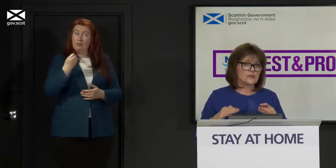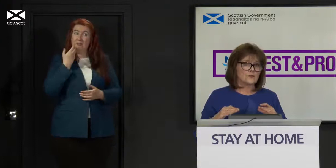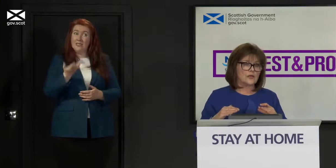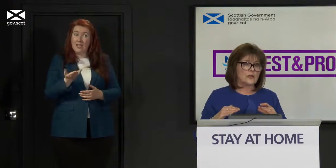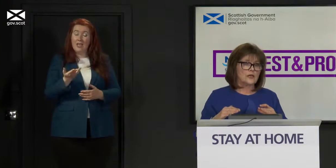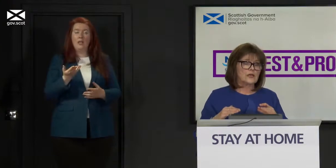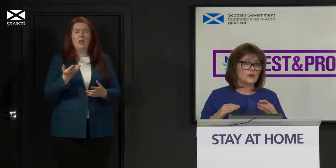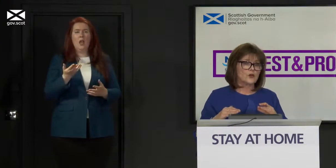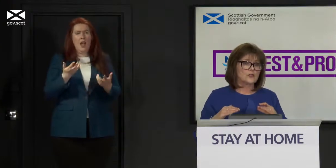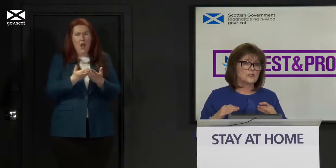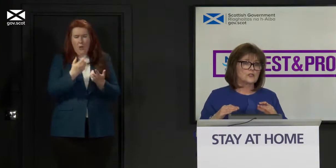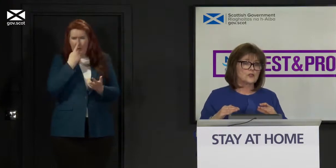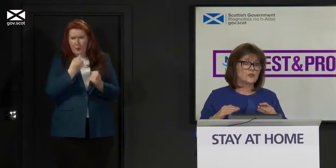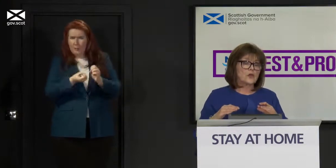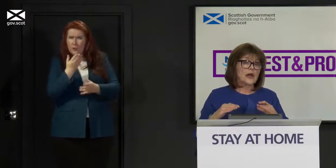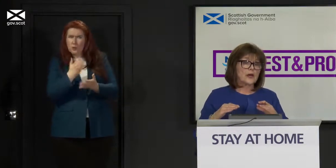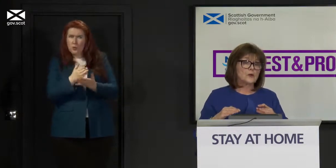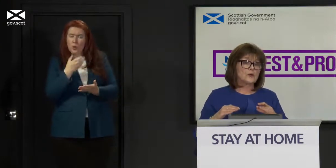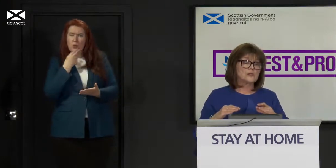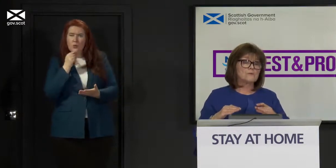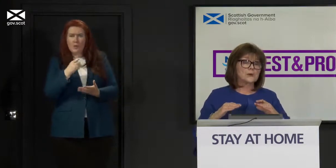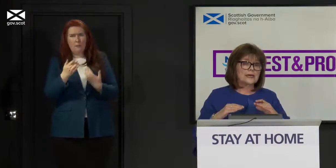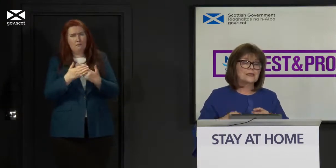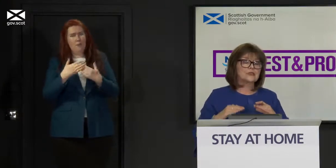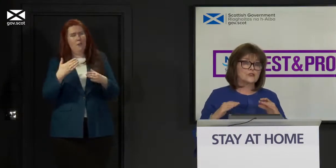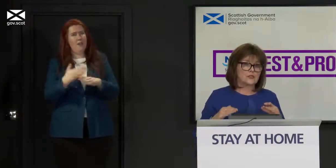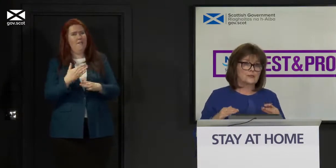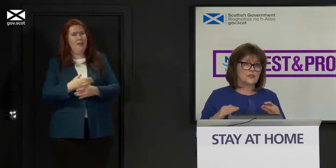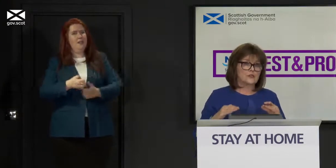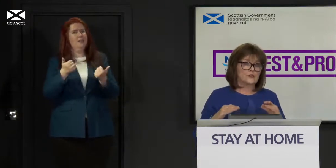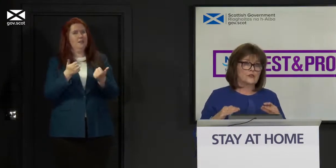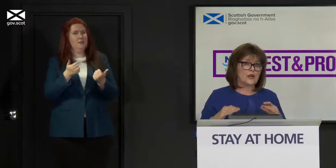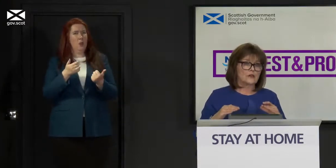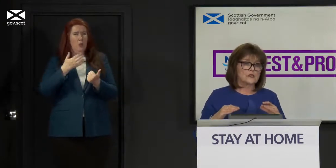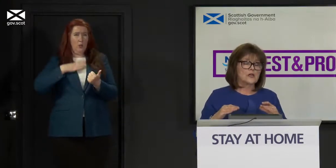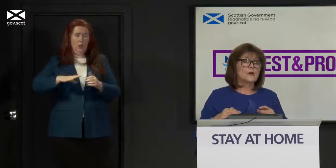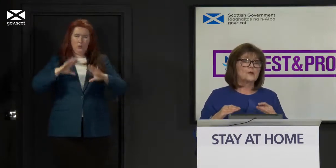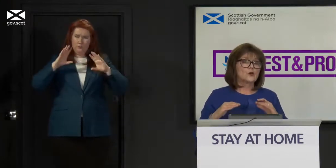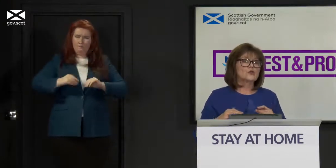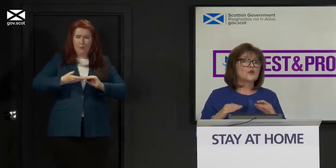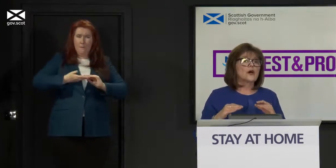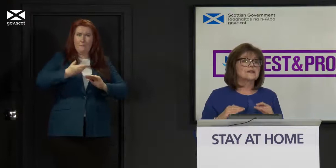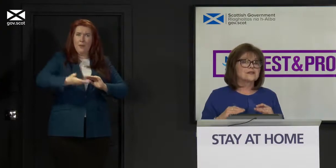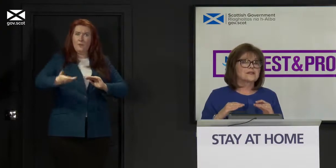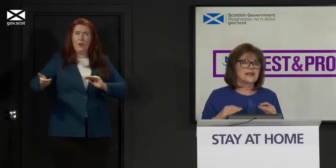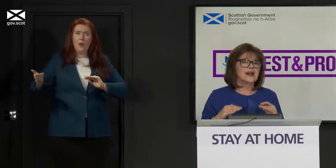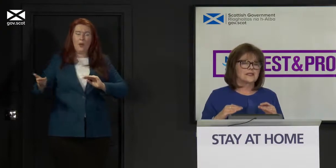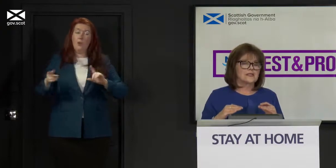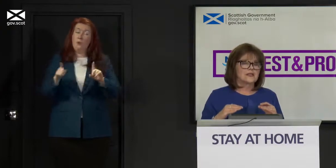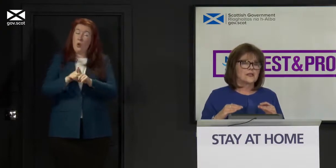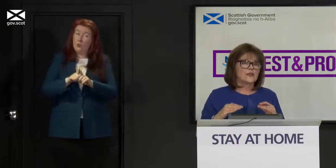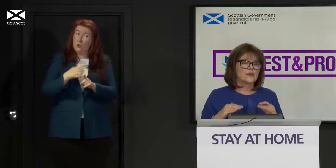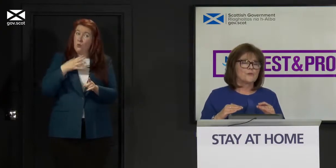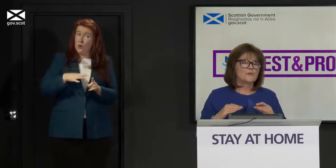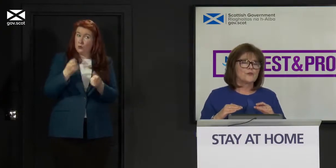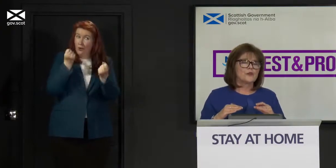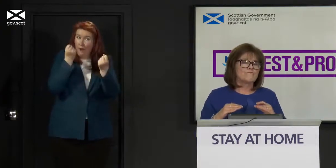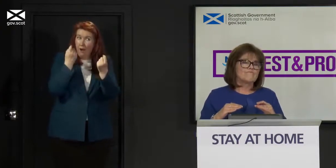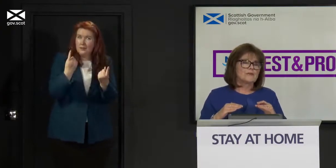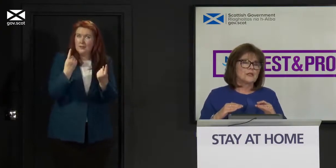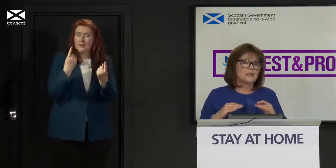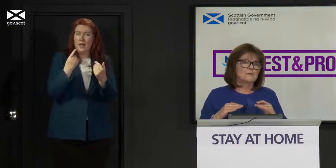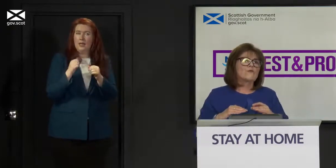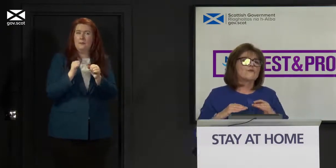effectively in order to help us break the transmission of the virus but also understand the